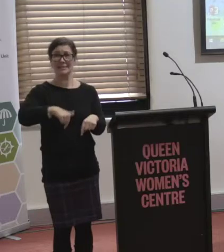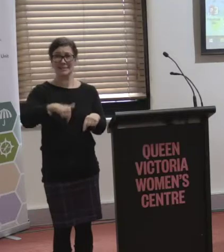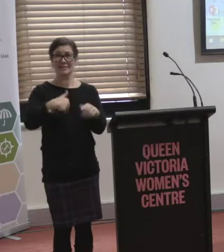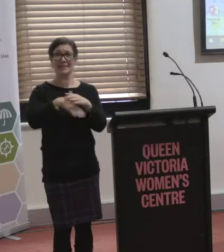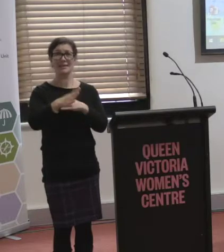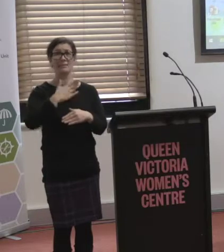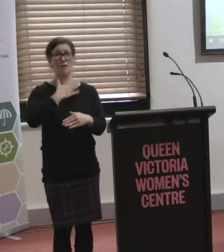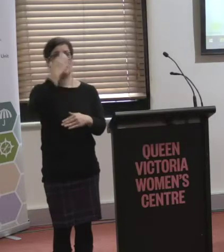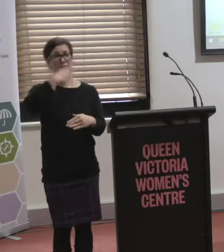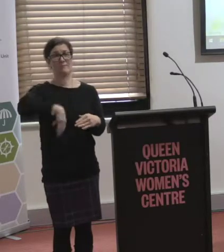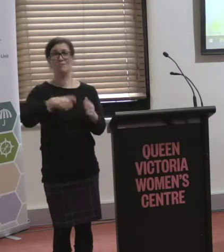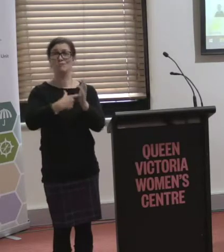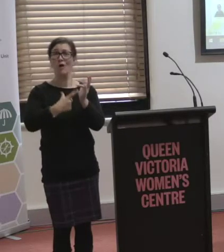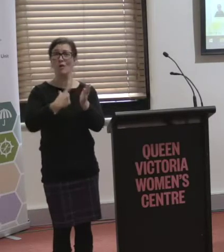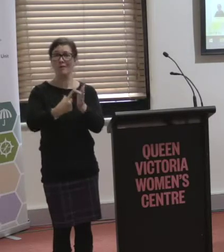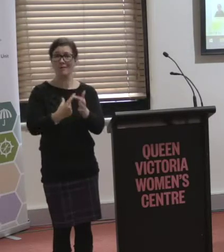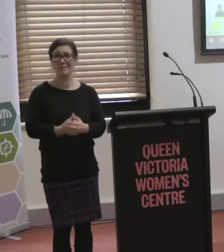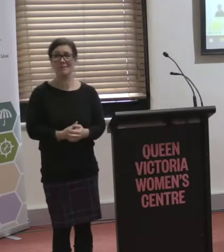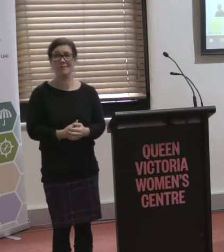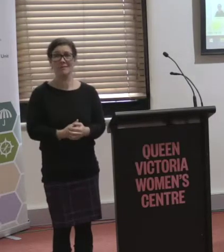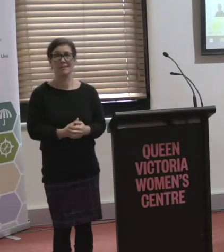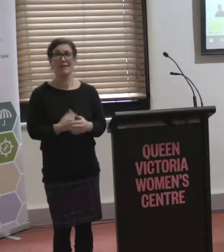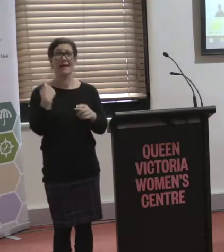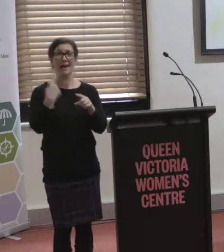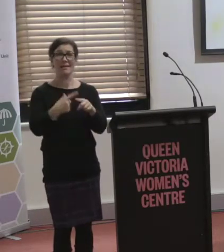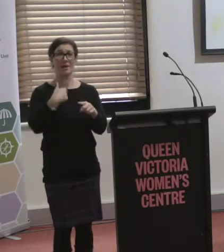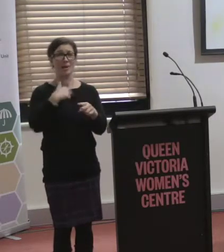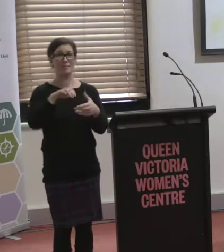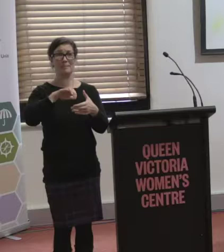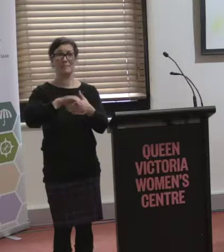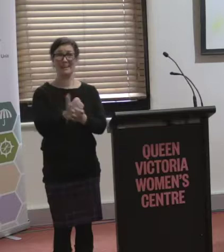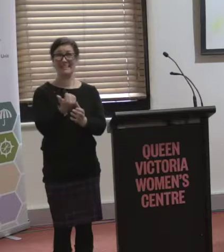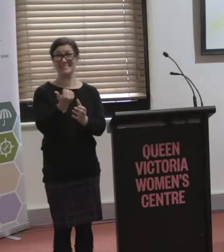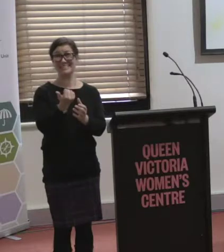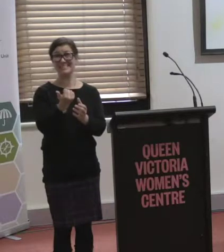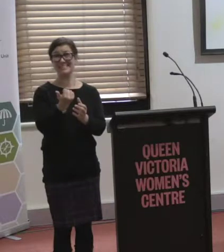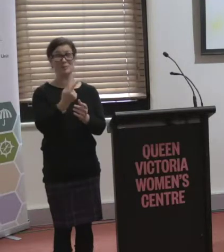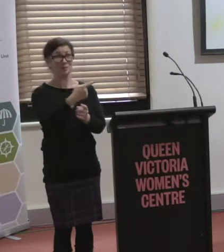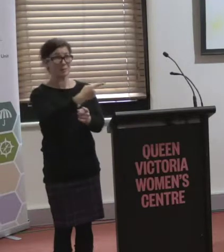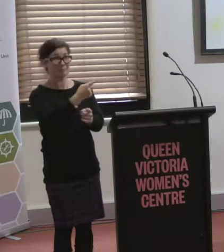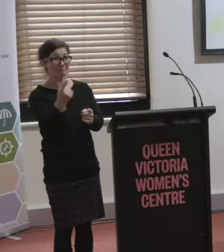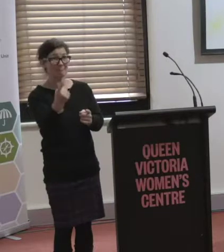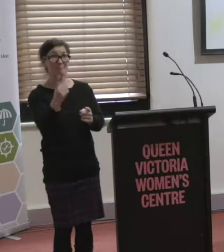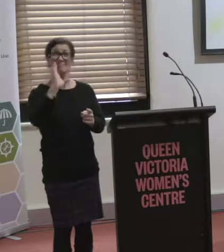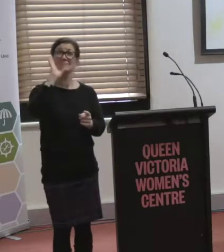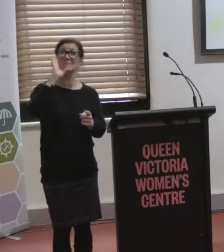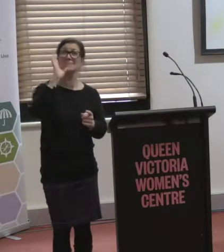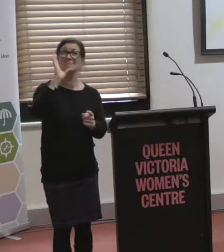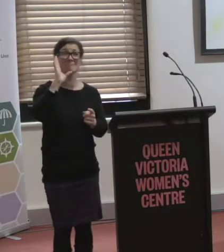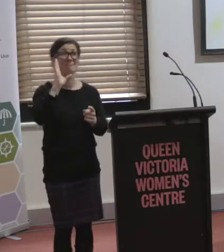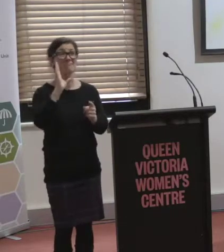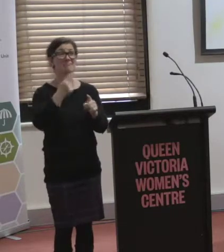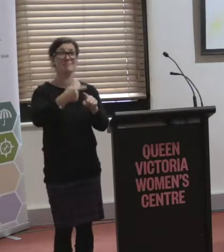and it's a great privilege and an honour to hear from great people and we're going to talk. Awesome.